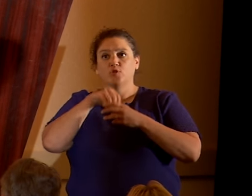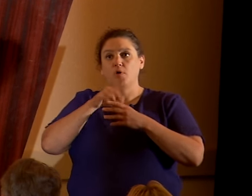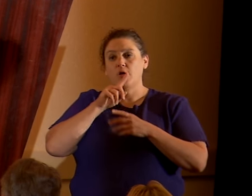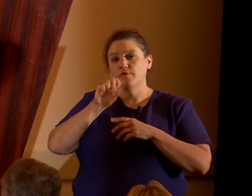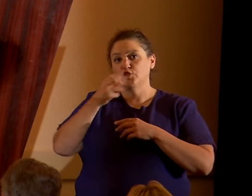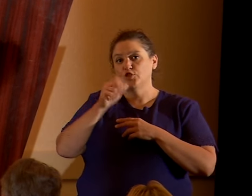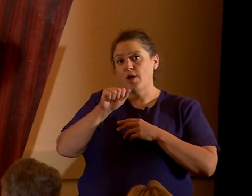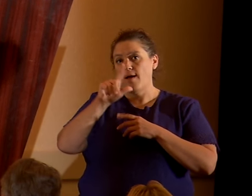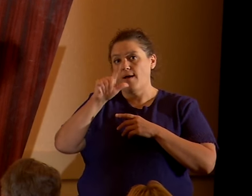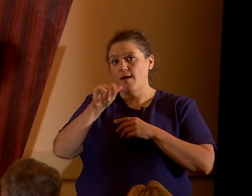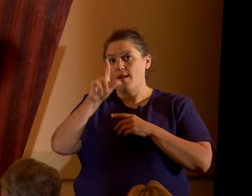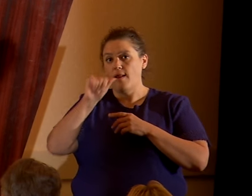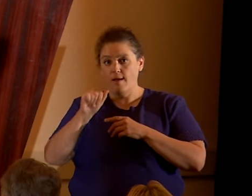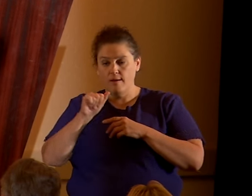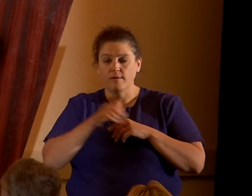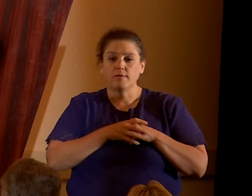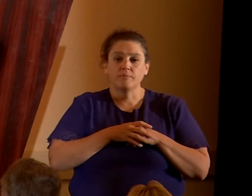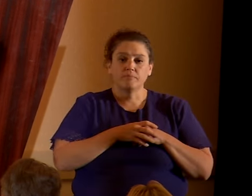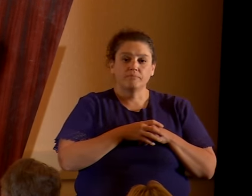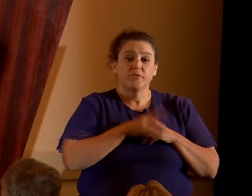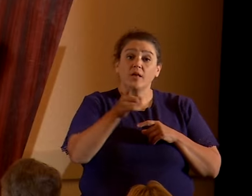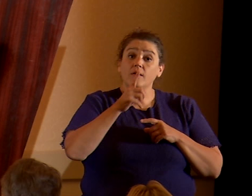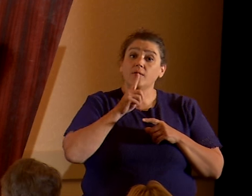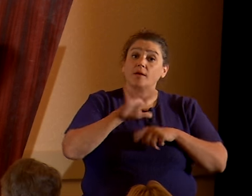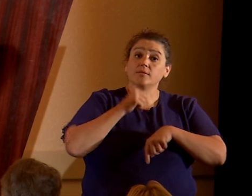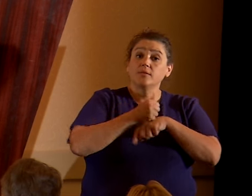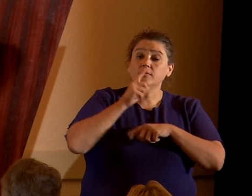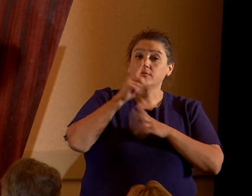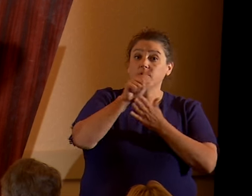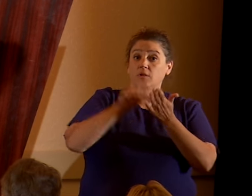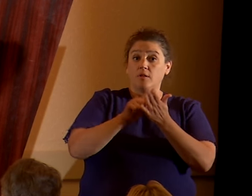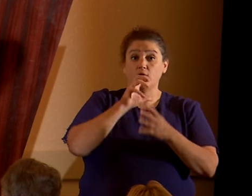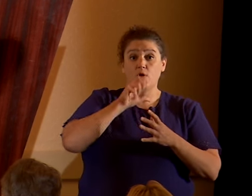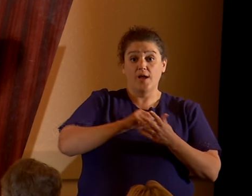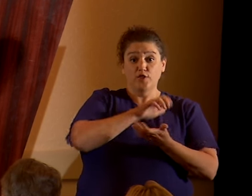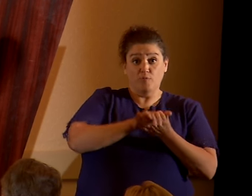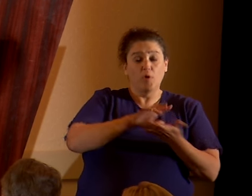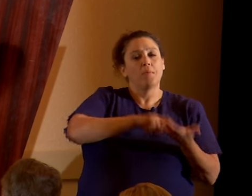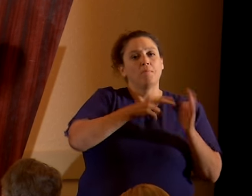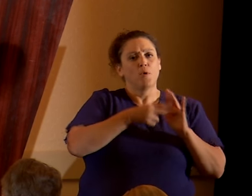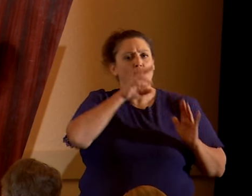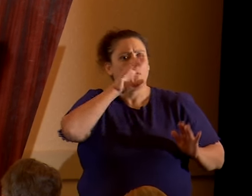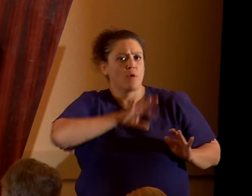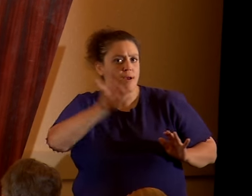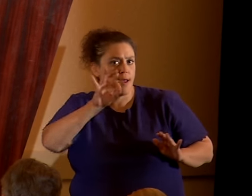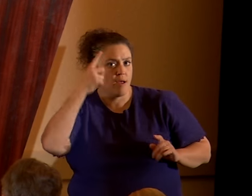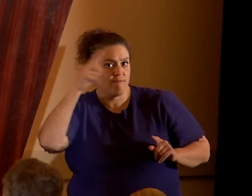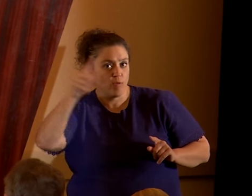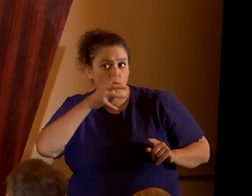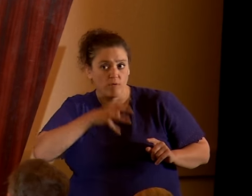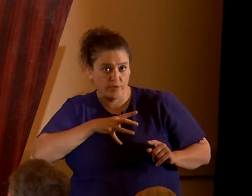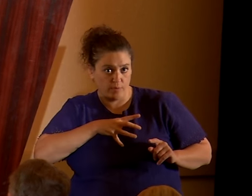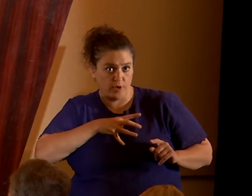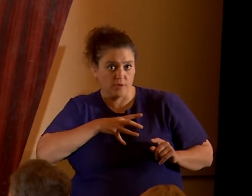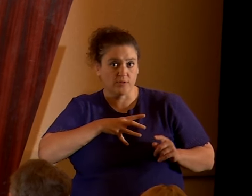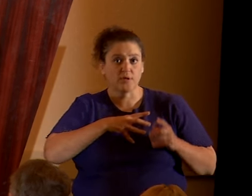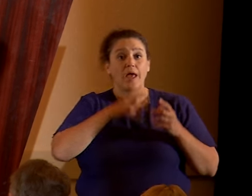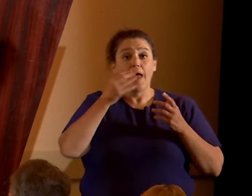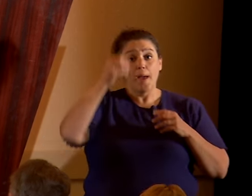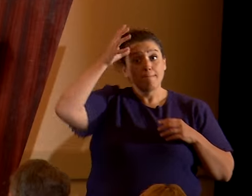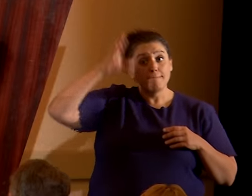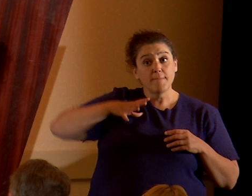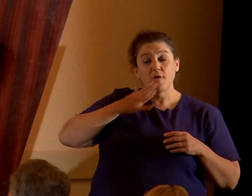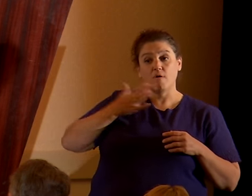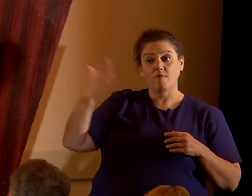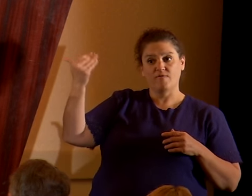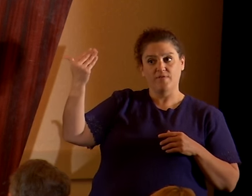Article 16 of that bill set the legal age of marriage into 9 for females, and males into 15, although this